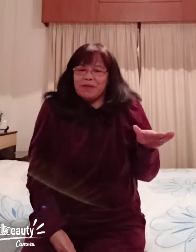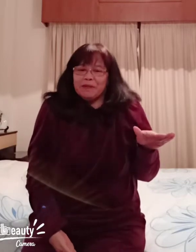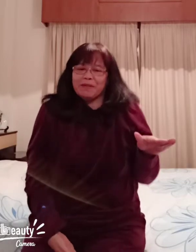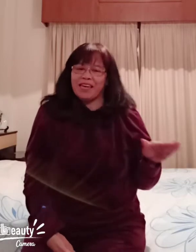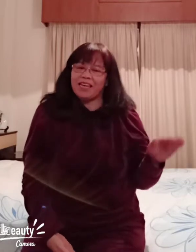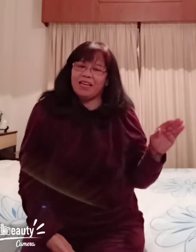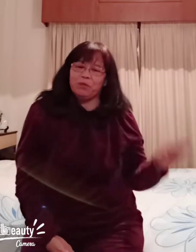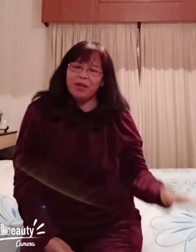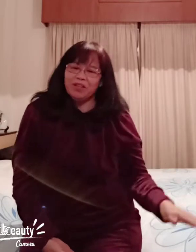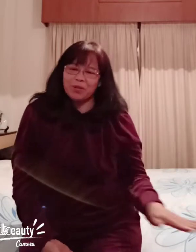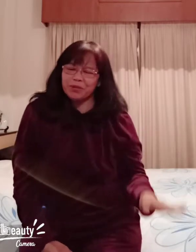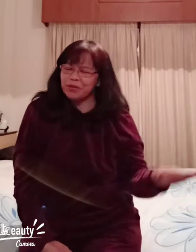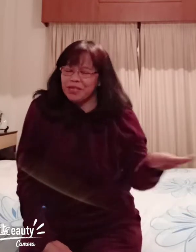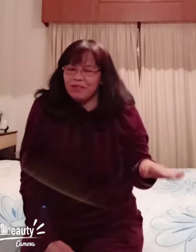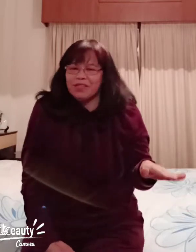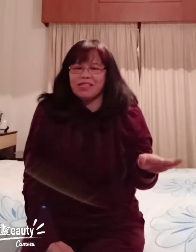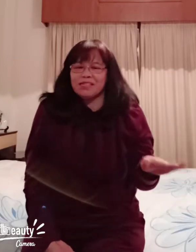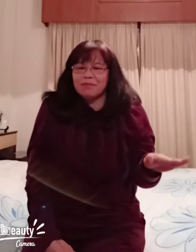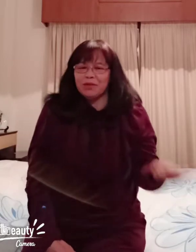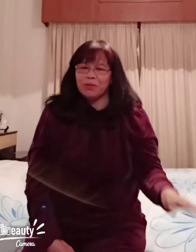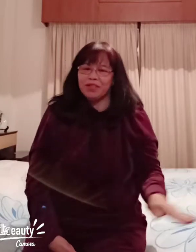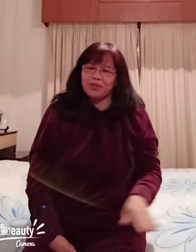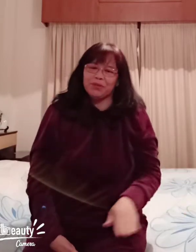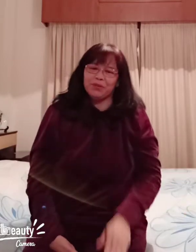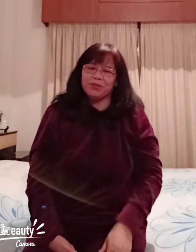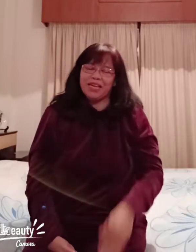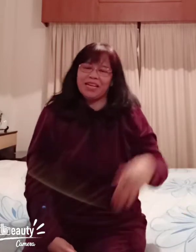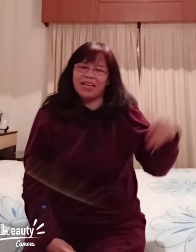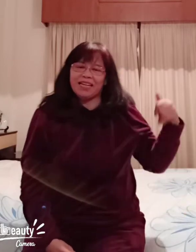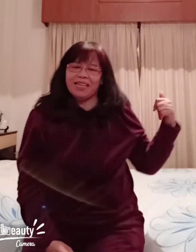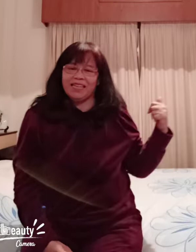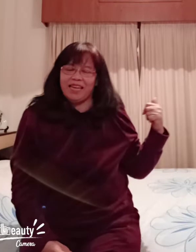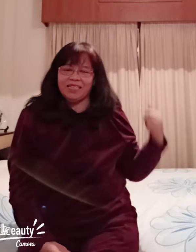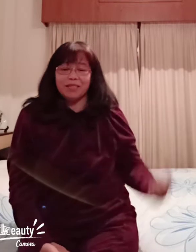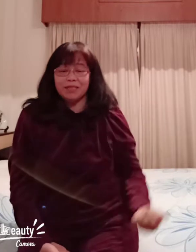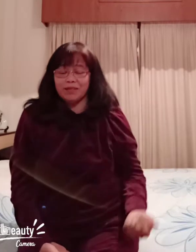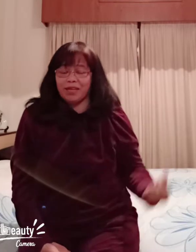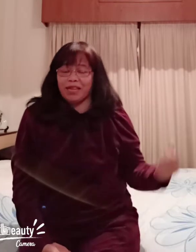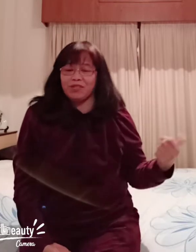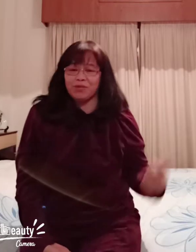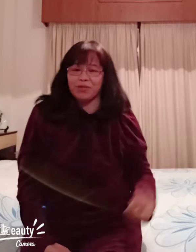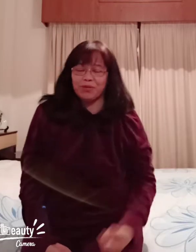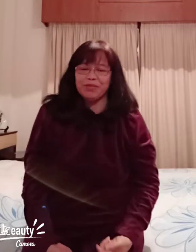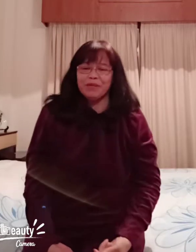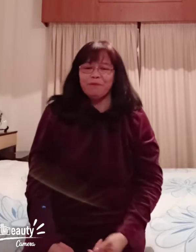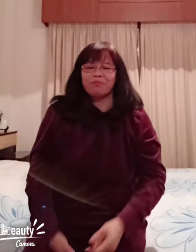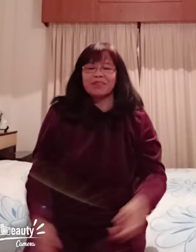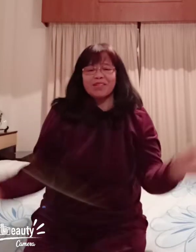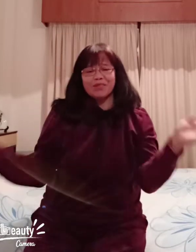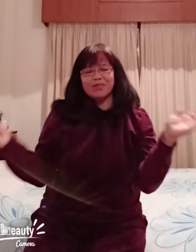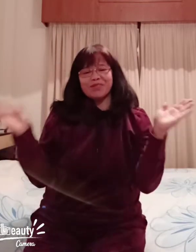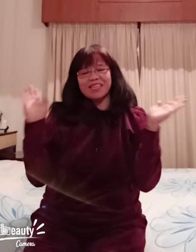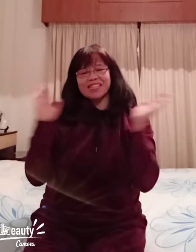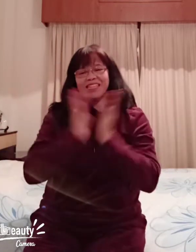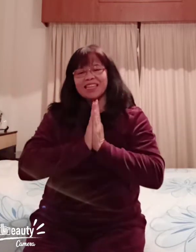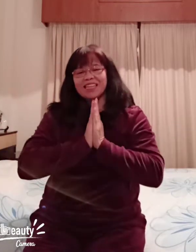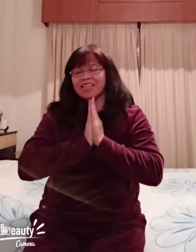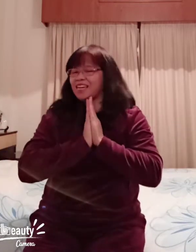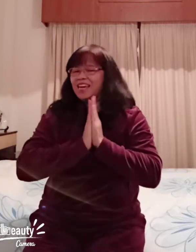one year old even just below one year old and getting eight years old just yung sasali any